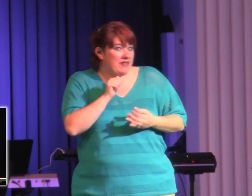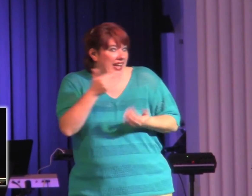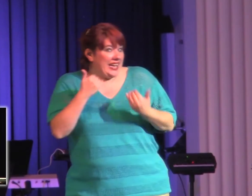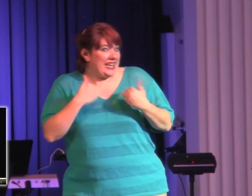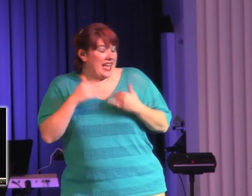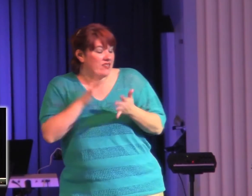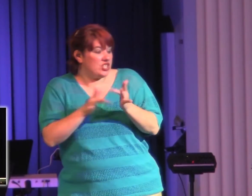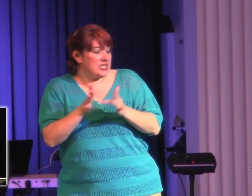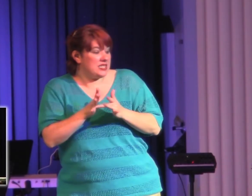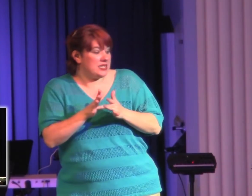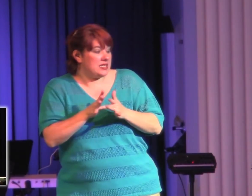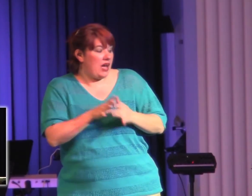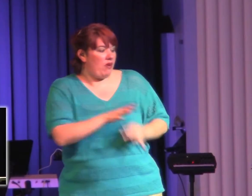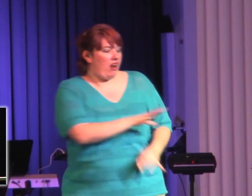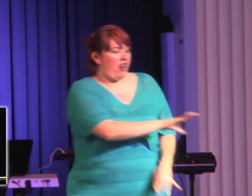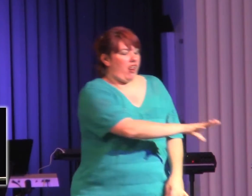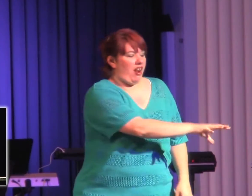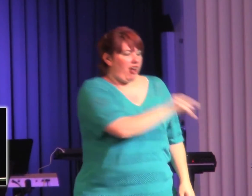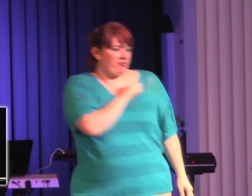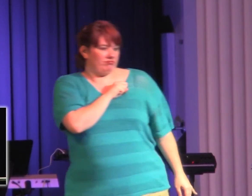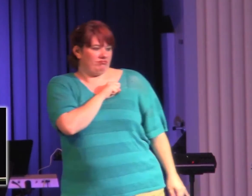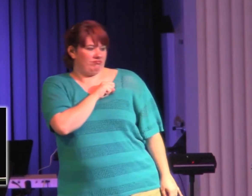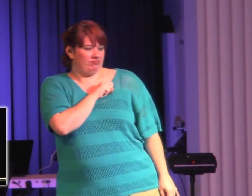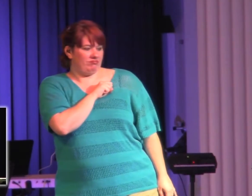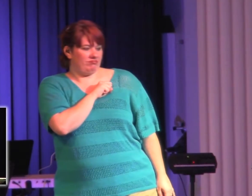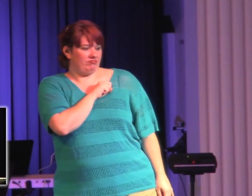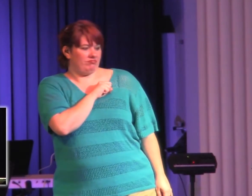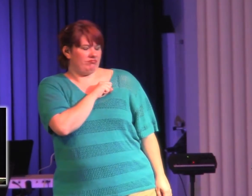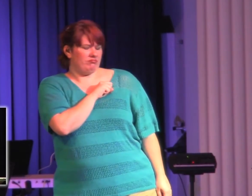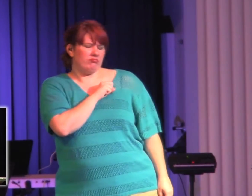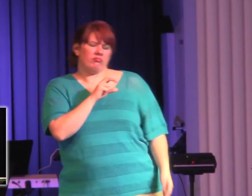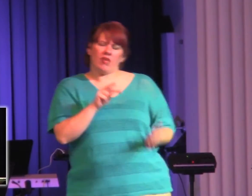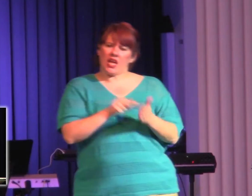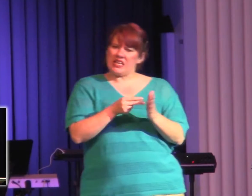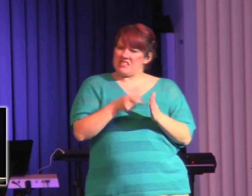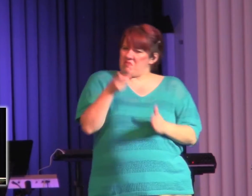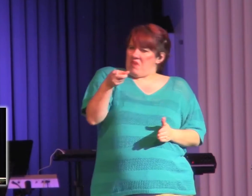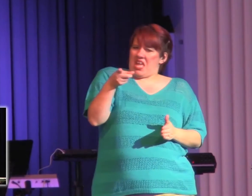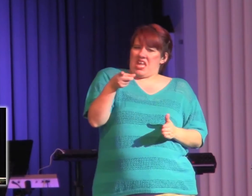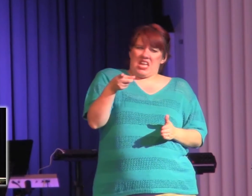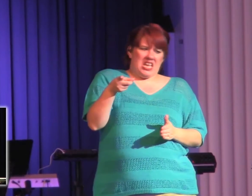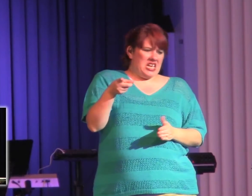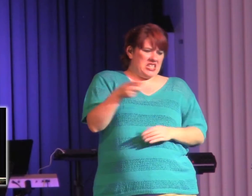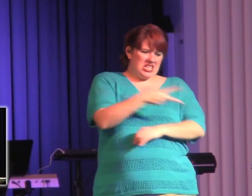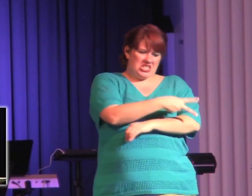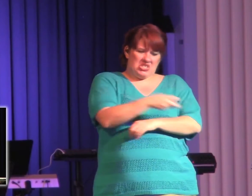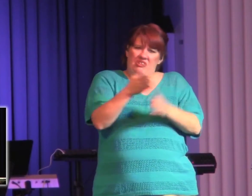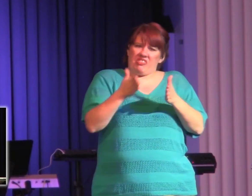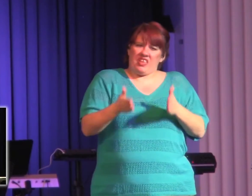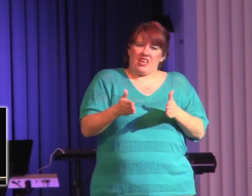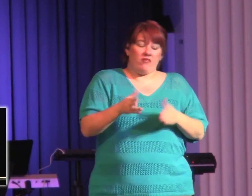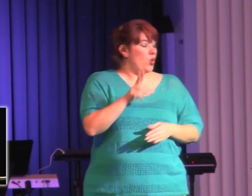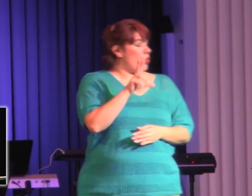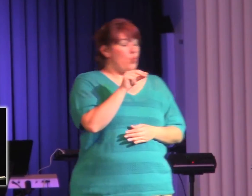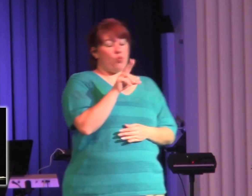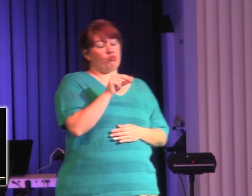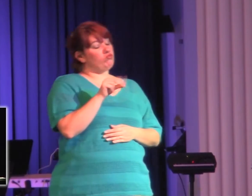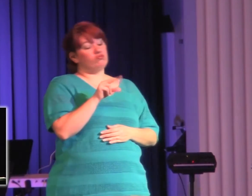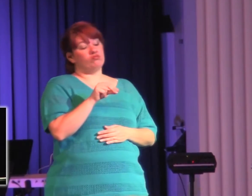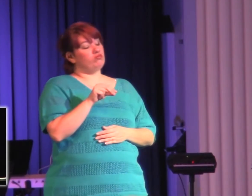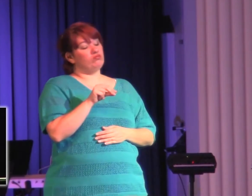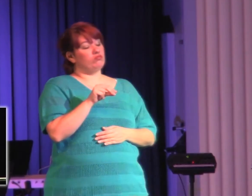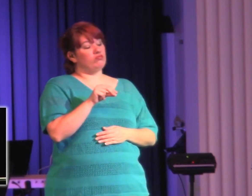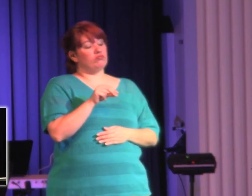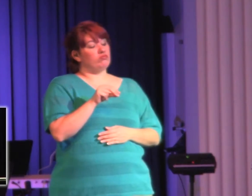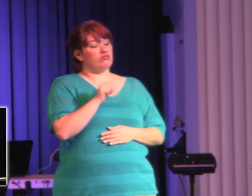Now, Eric, does that mean you're a thief? No, no, I'm not a thief, and I'm not going to let you put that on me. See, every thought